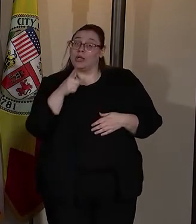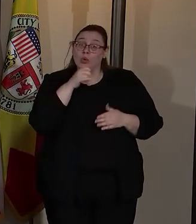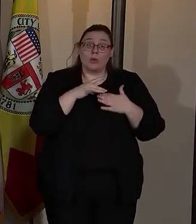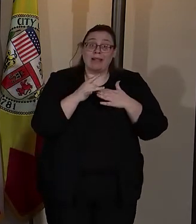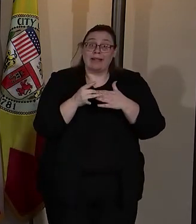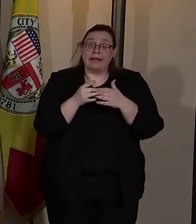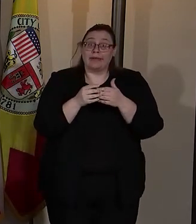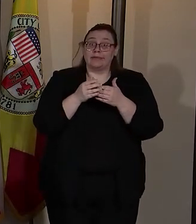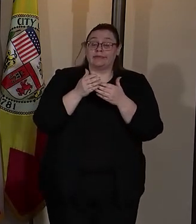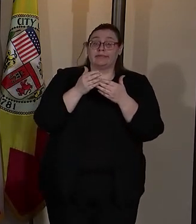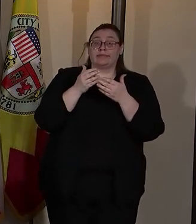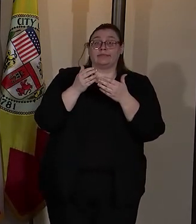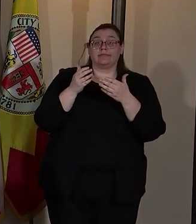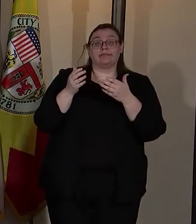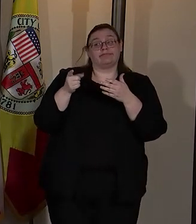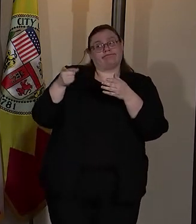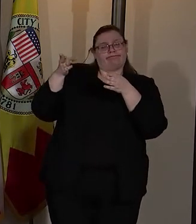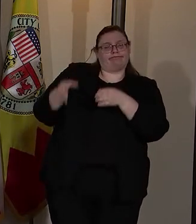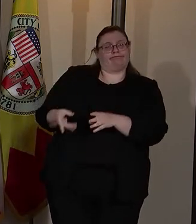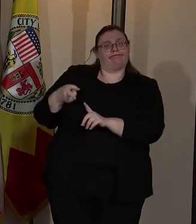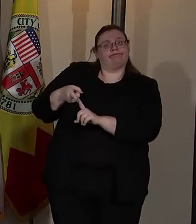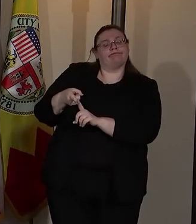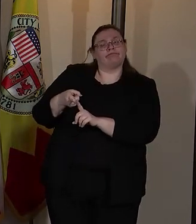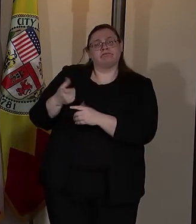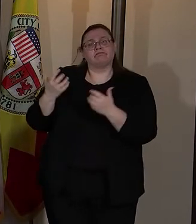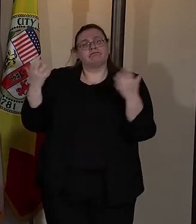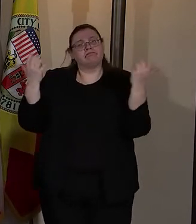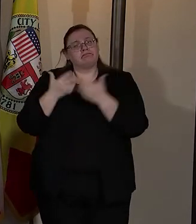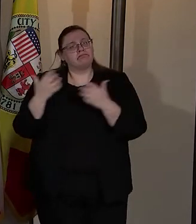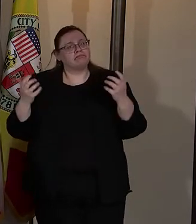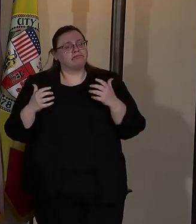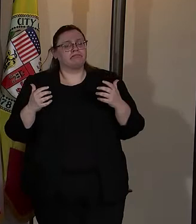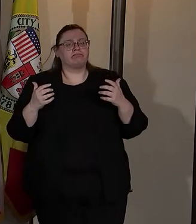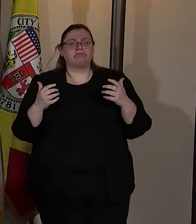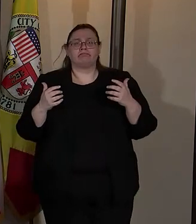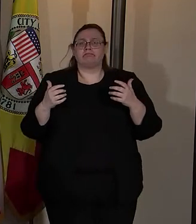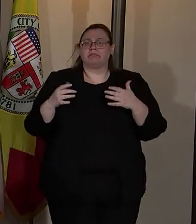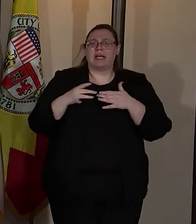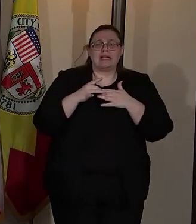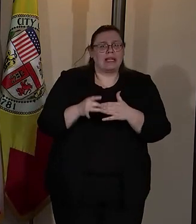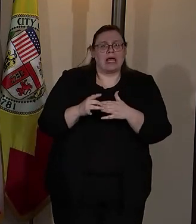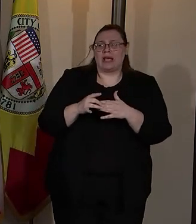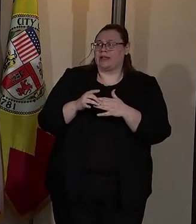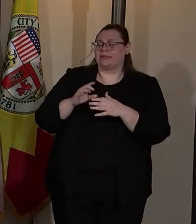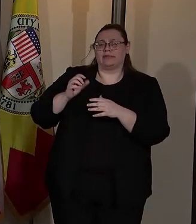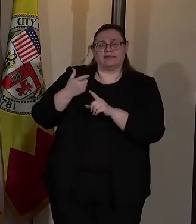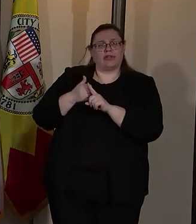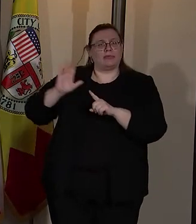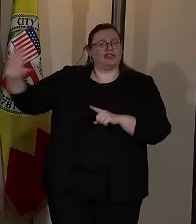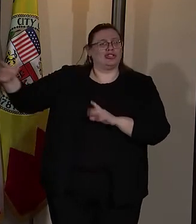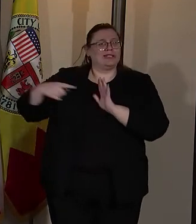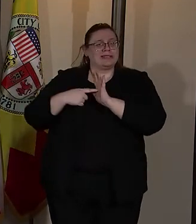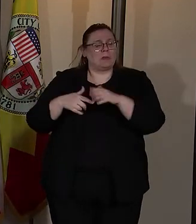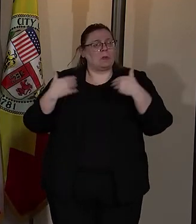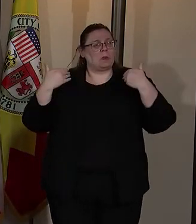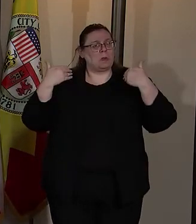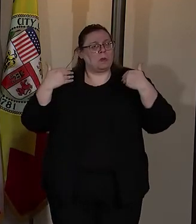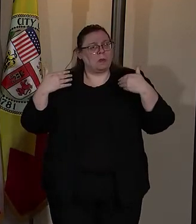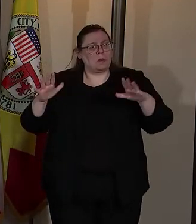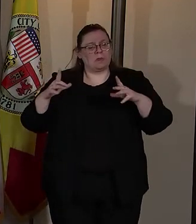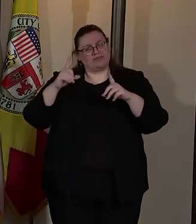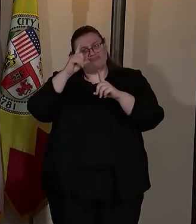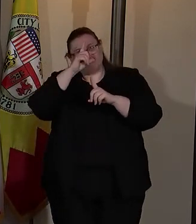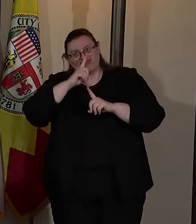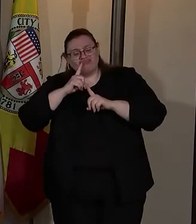than an individual that has so remarkably led in her by her own example, Amata Tangerides